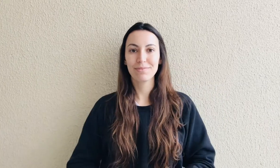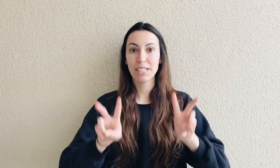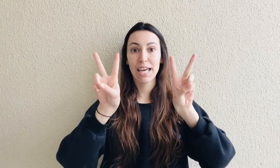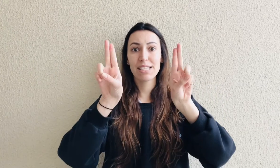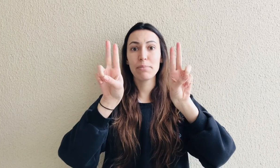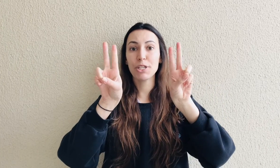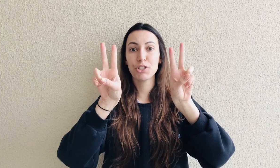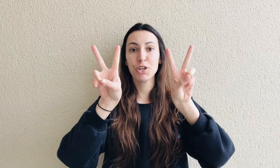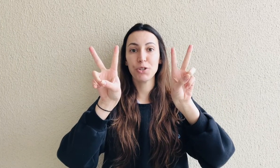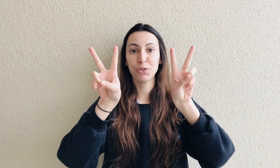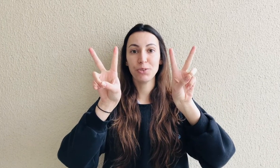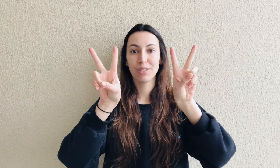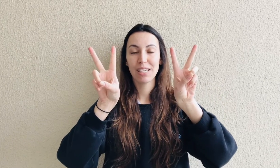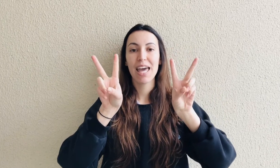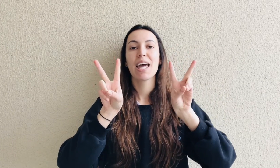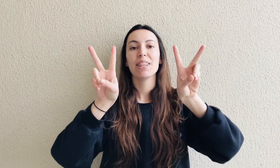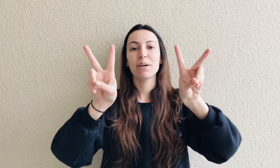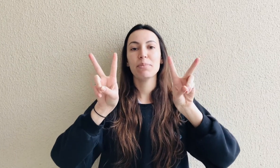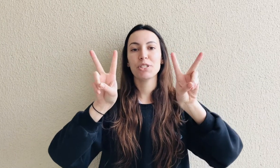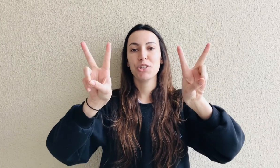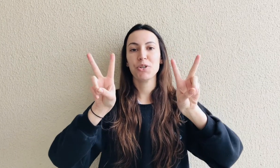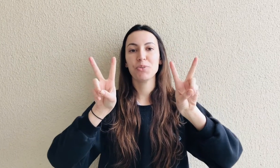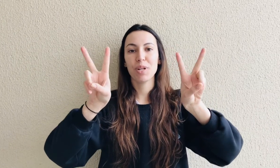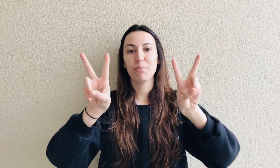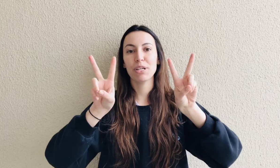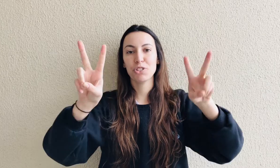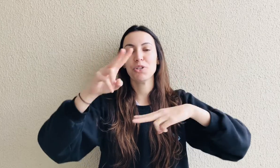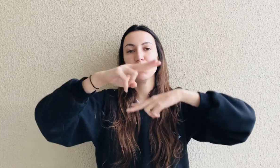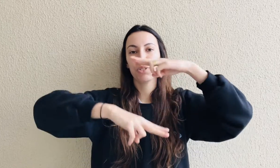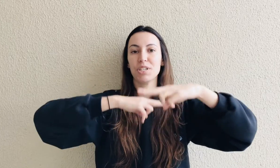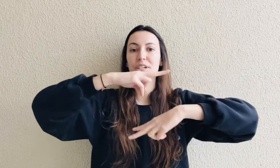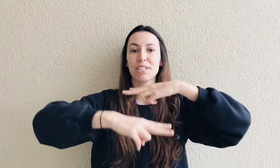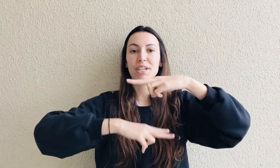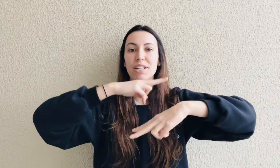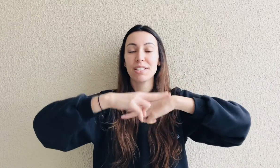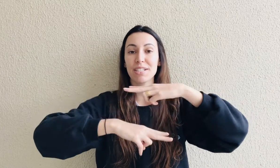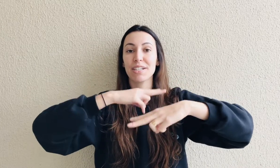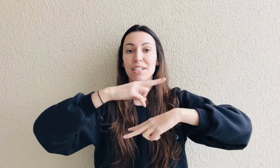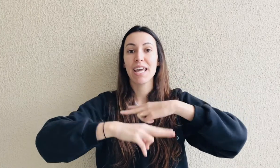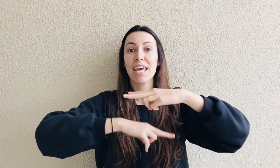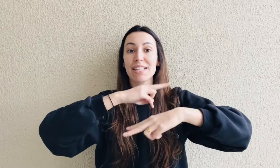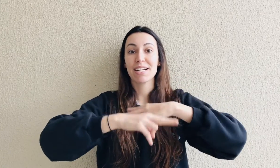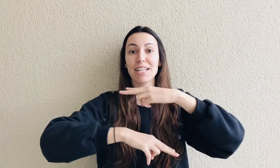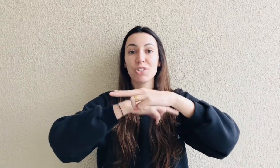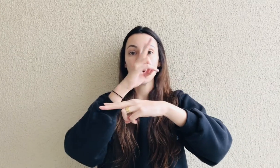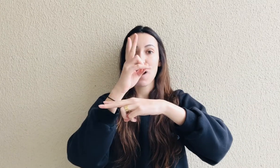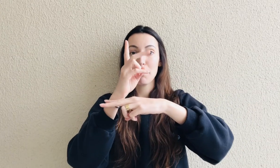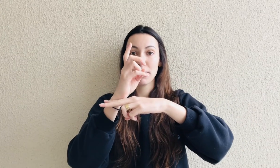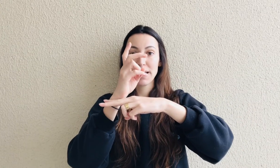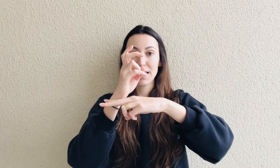And the number 2, number 2, number 2, turn, turn, turn. Turning to a bunny,